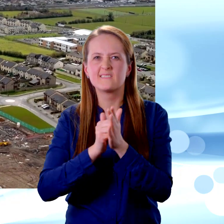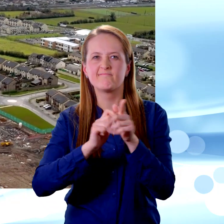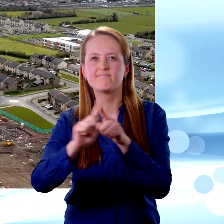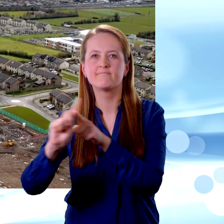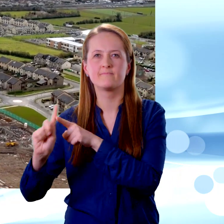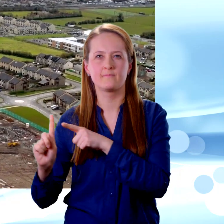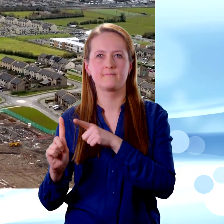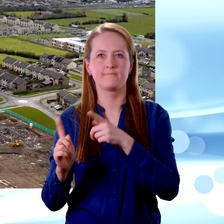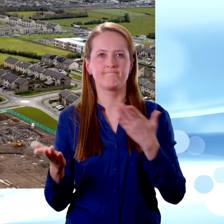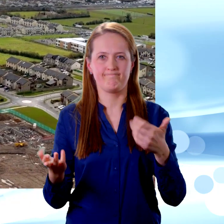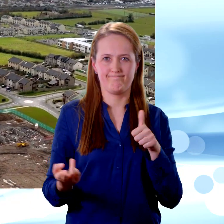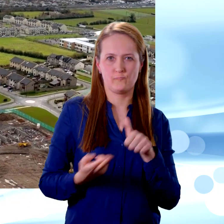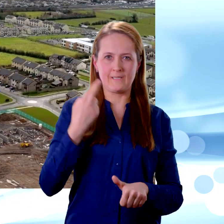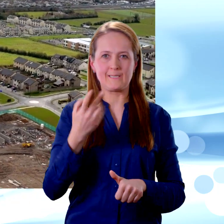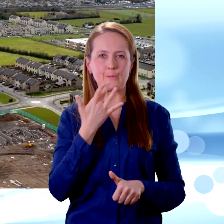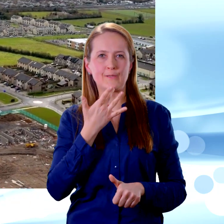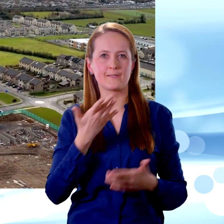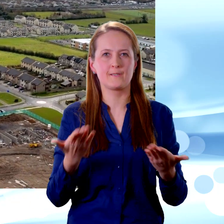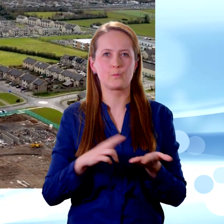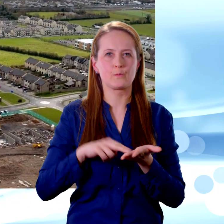Water ready to be used wherever it's needed.